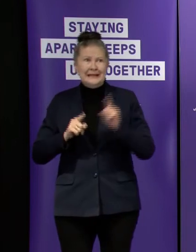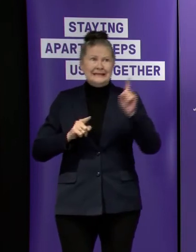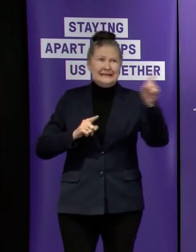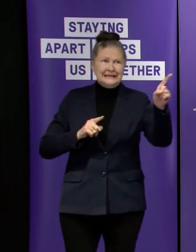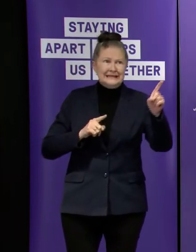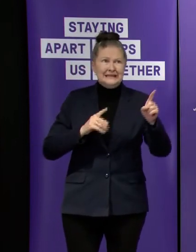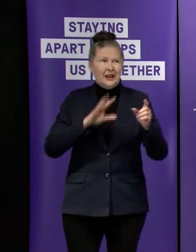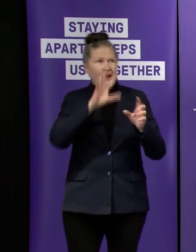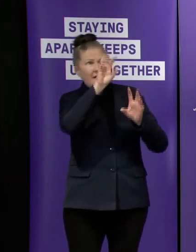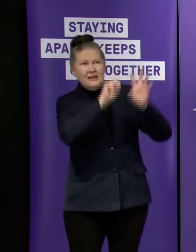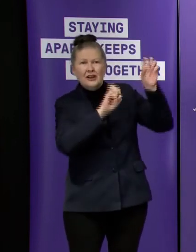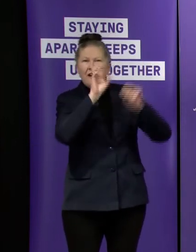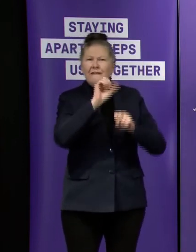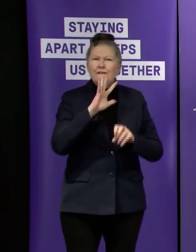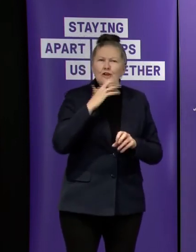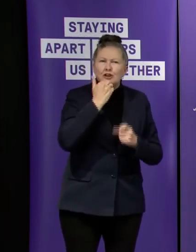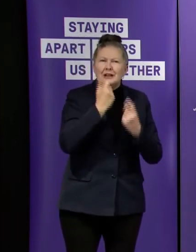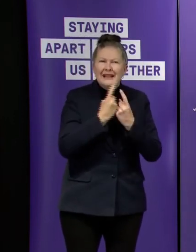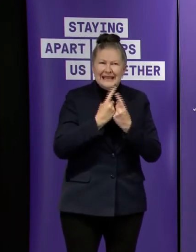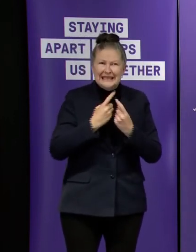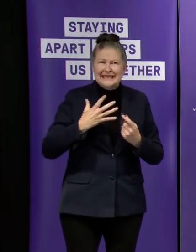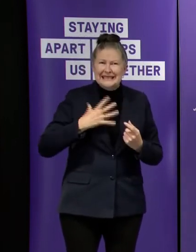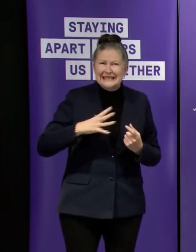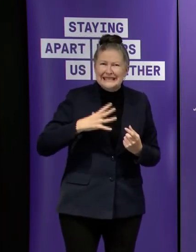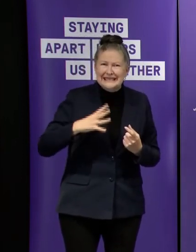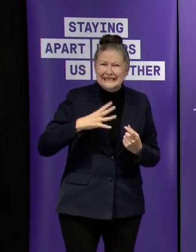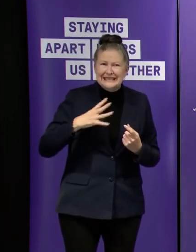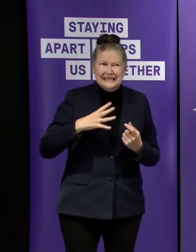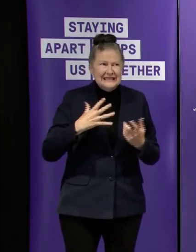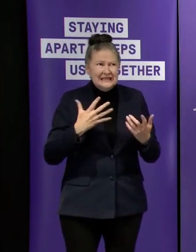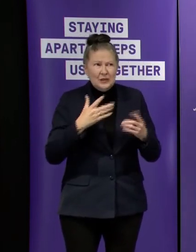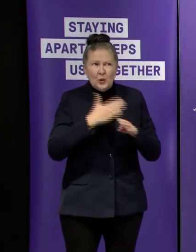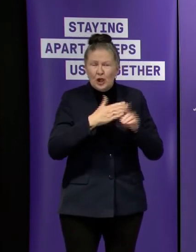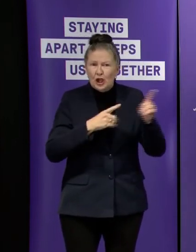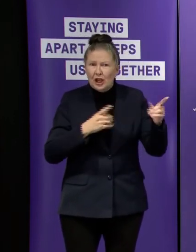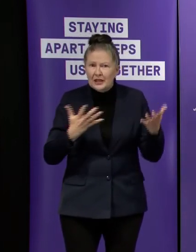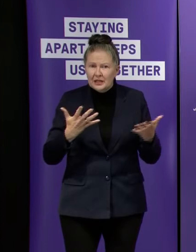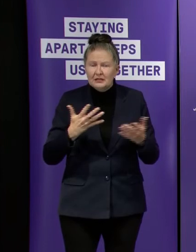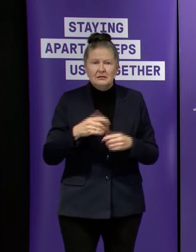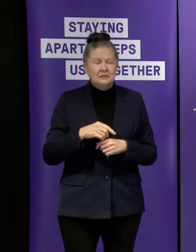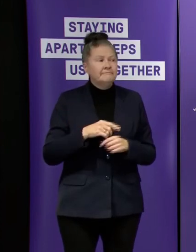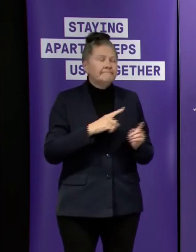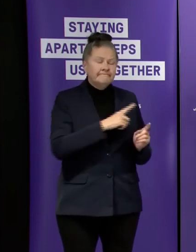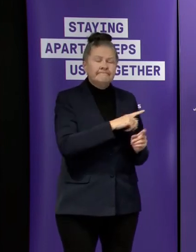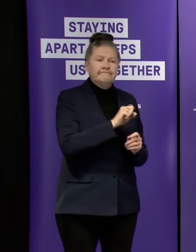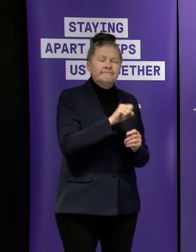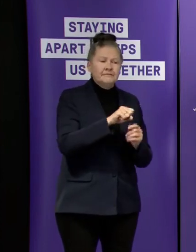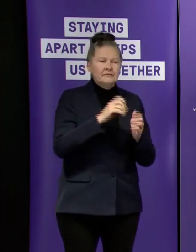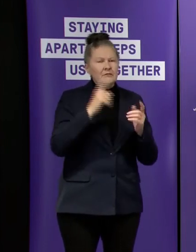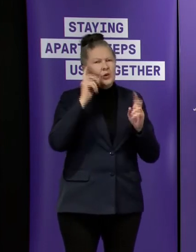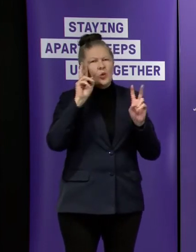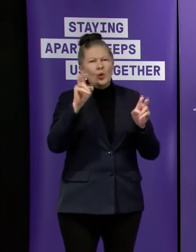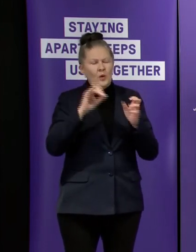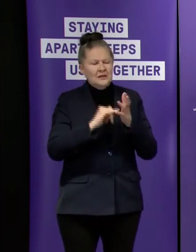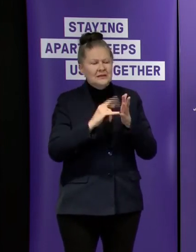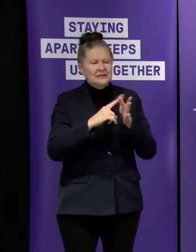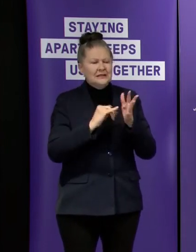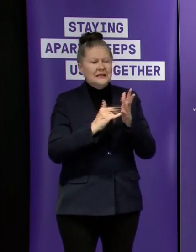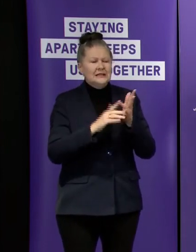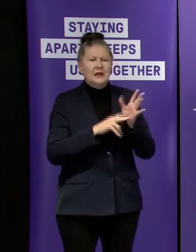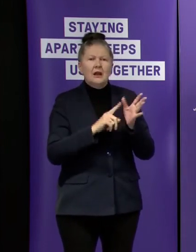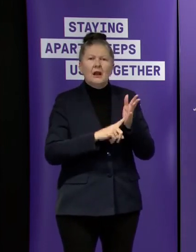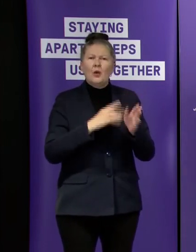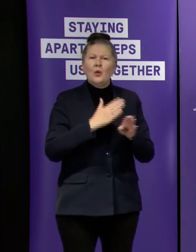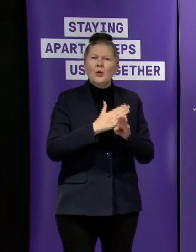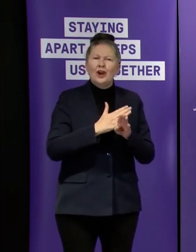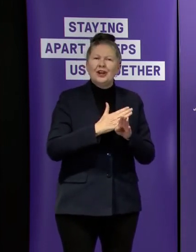well is there a strategy from the government to address those two problems seasonal workers is something that we've again had a conversation at some time ago